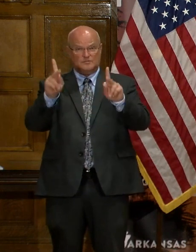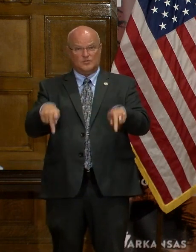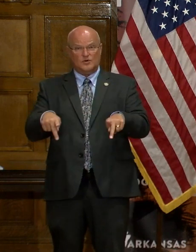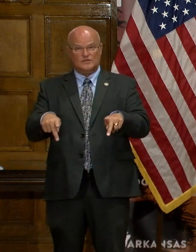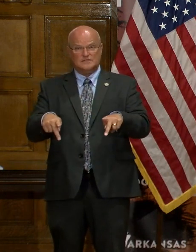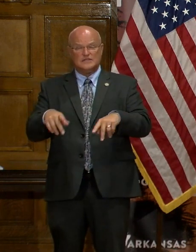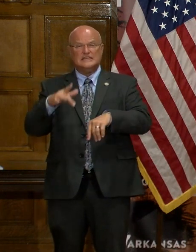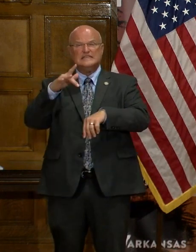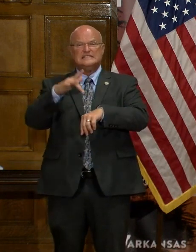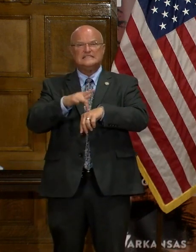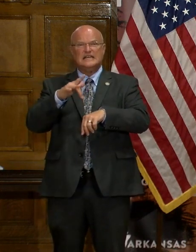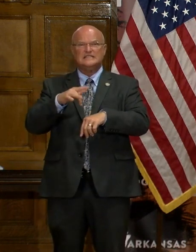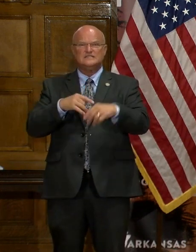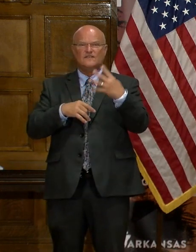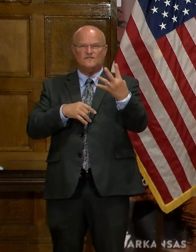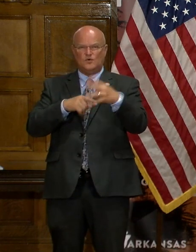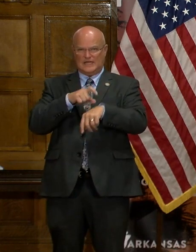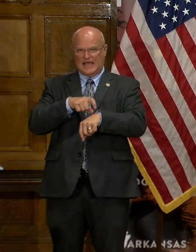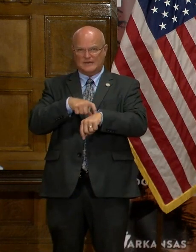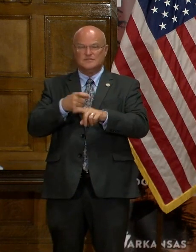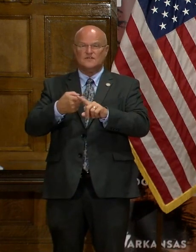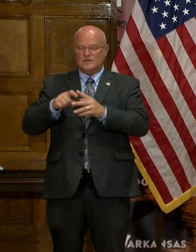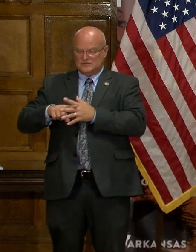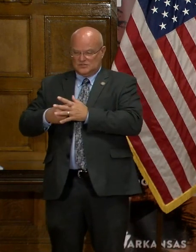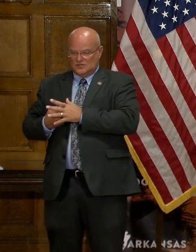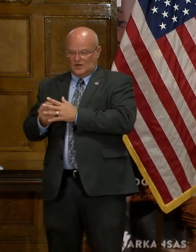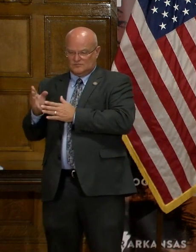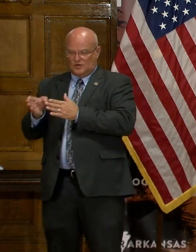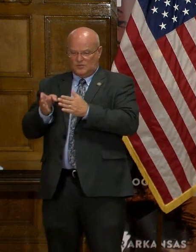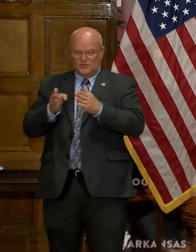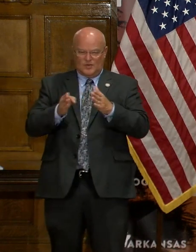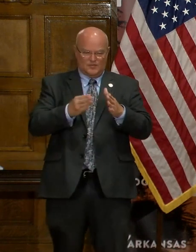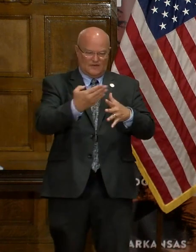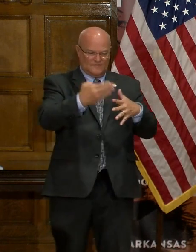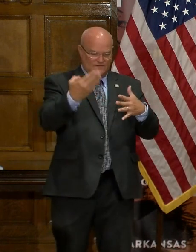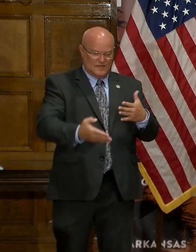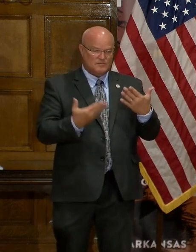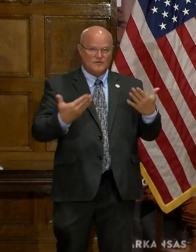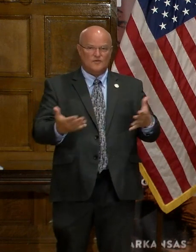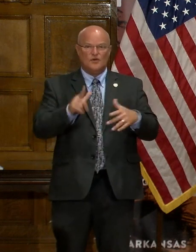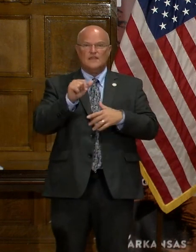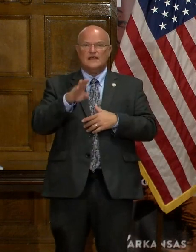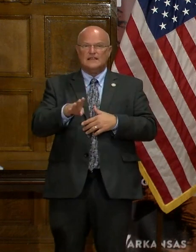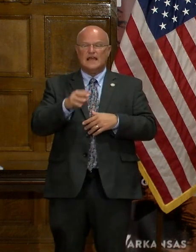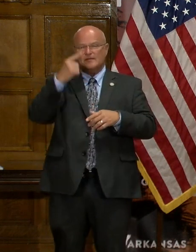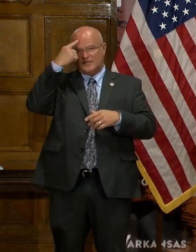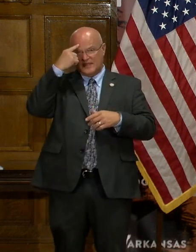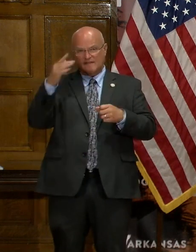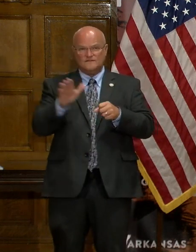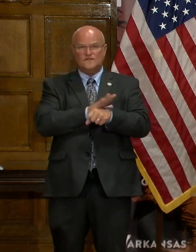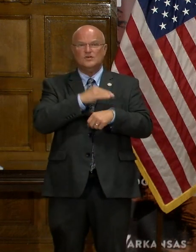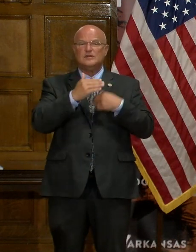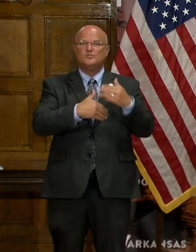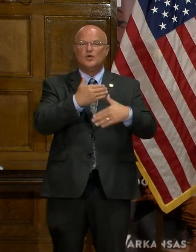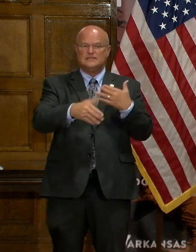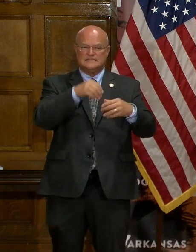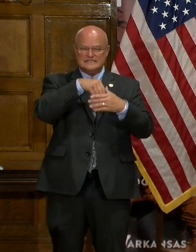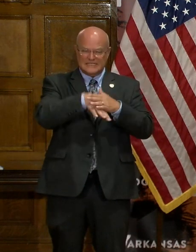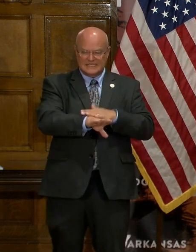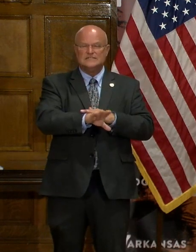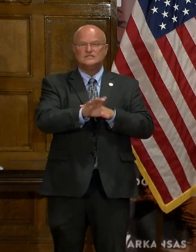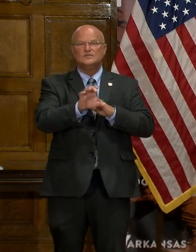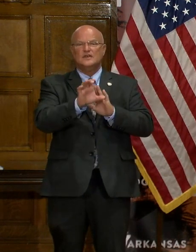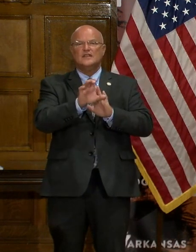were touched at least four times from start to finish before those lab results were considered to be fully processed by our